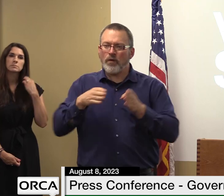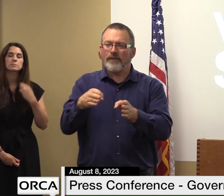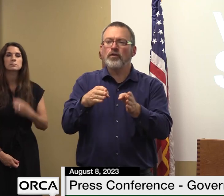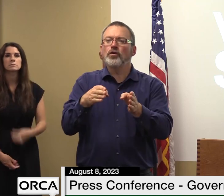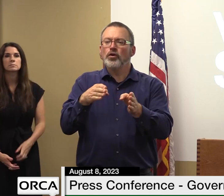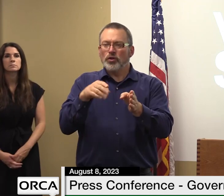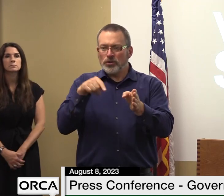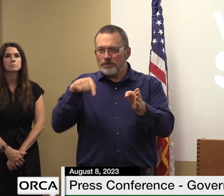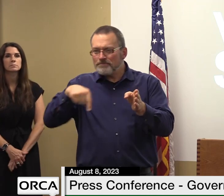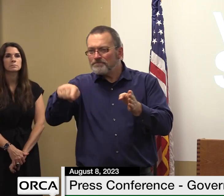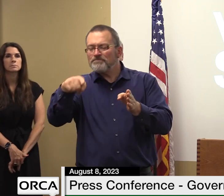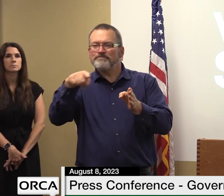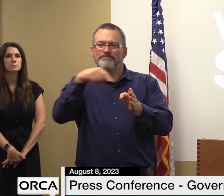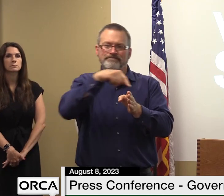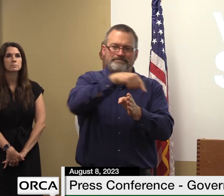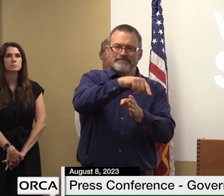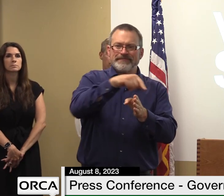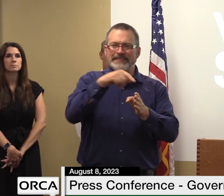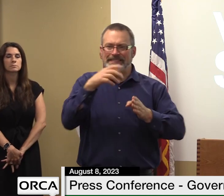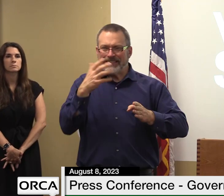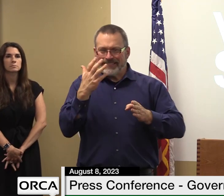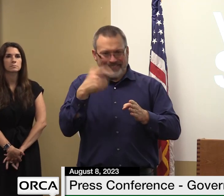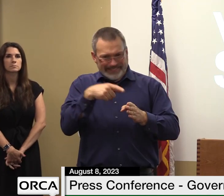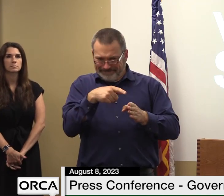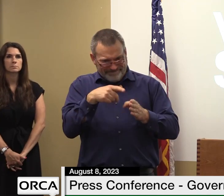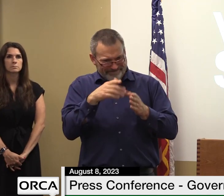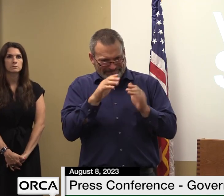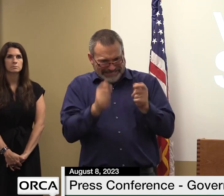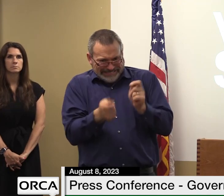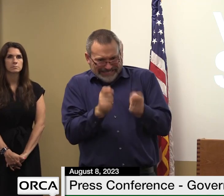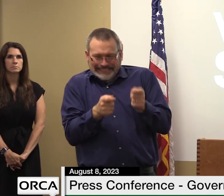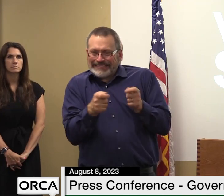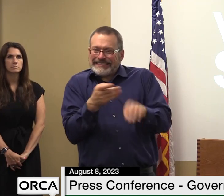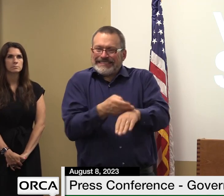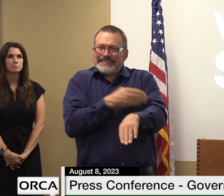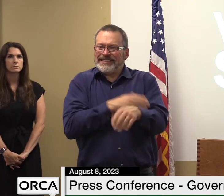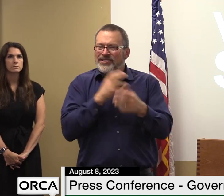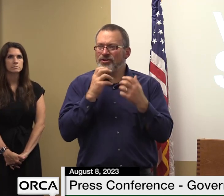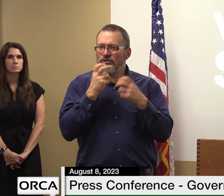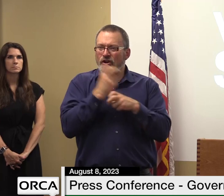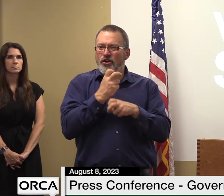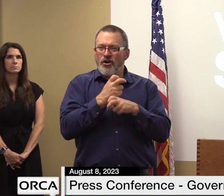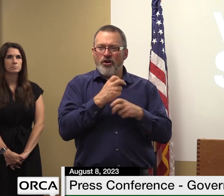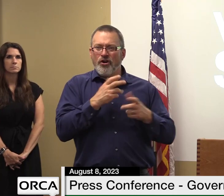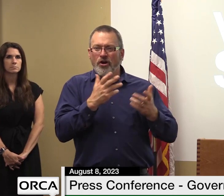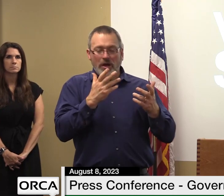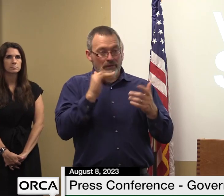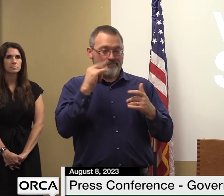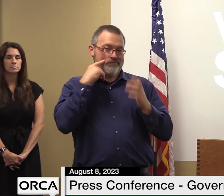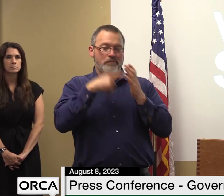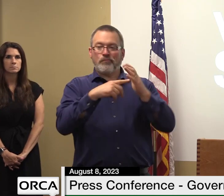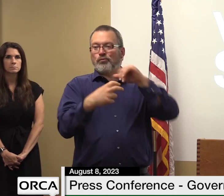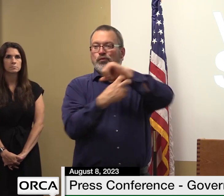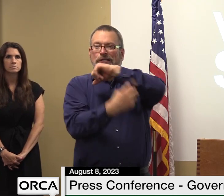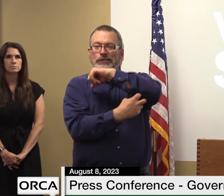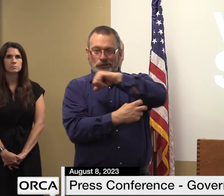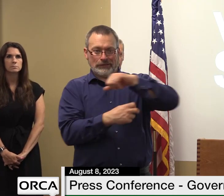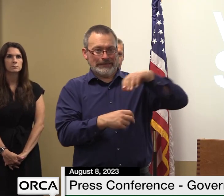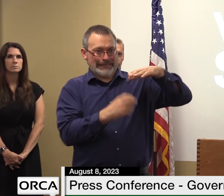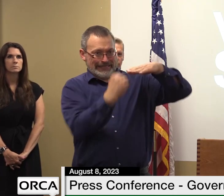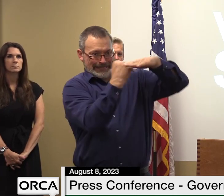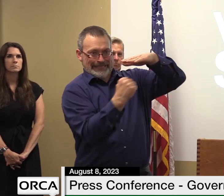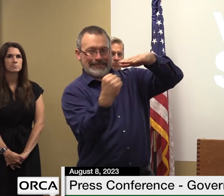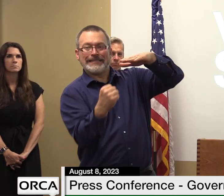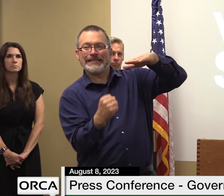secretary flynn i know you mentioned a lot of the bridge infrastructure did hold up since irene um because a lot of things that you guys did just